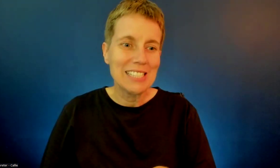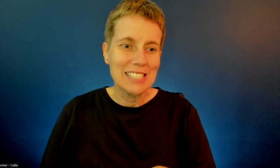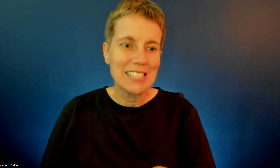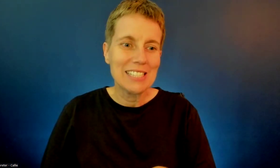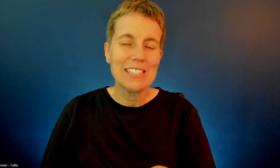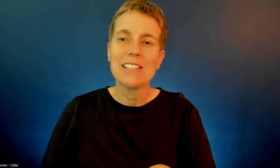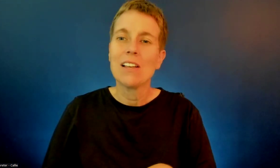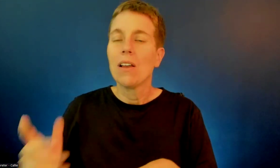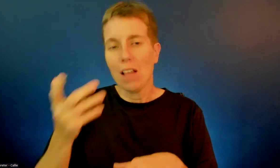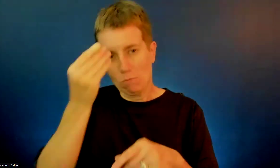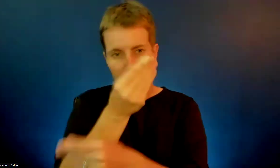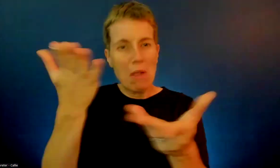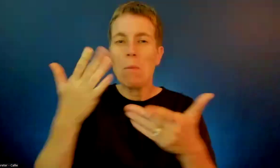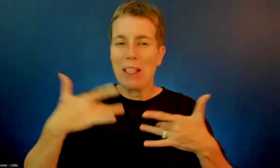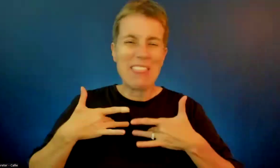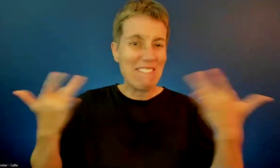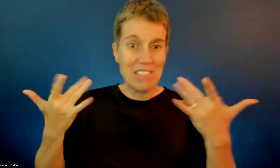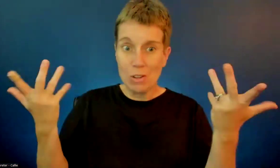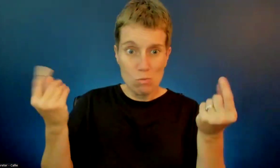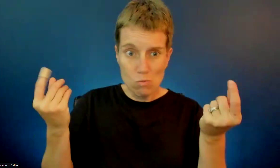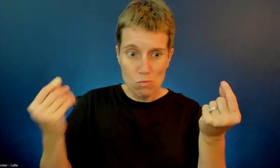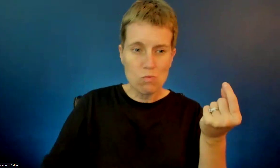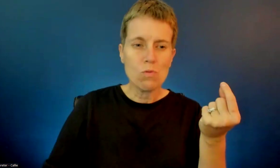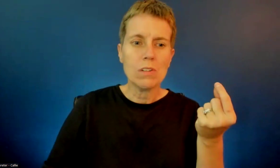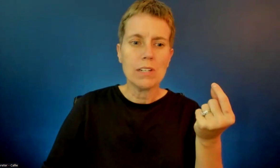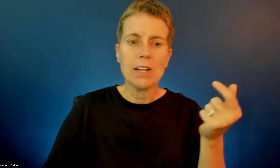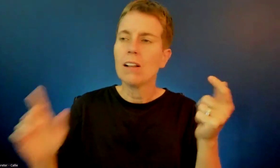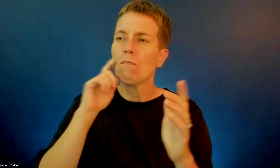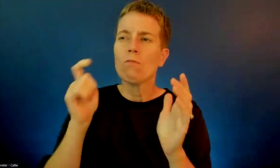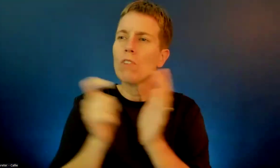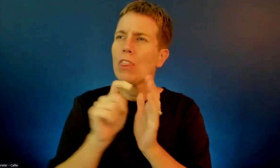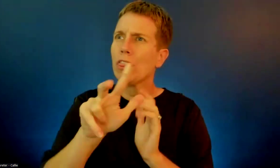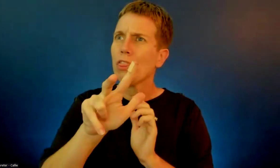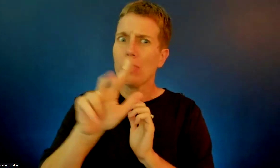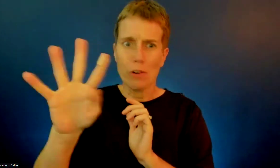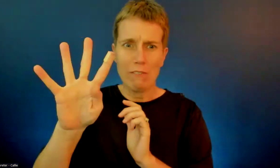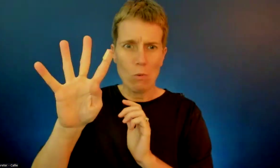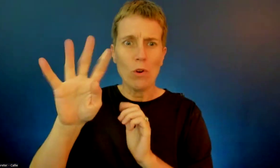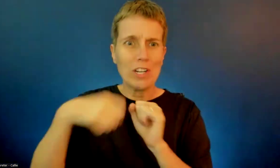recognize the 34th anniversary of the ADA.